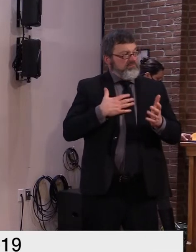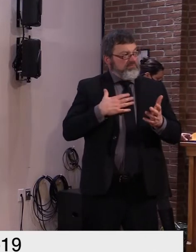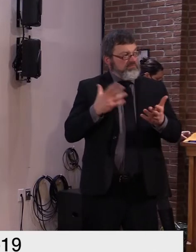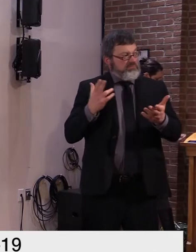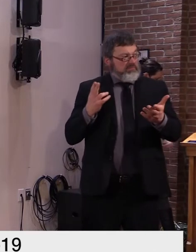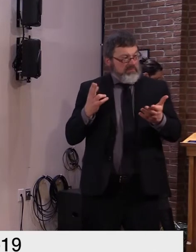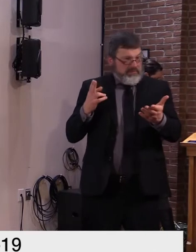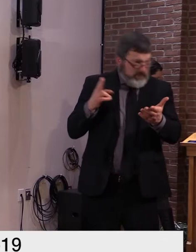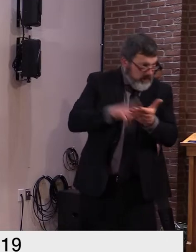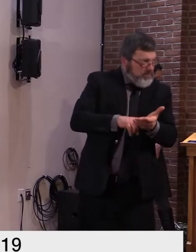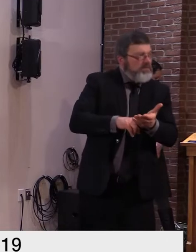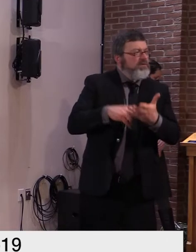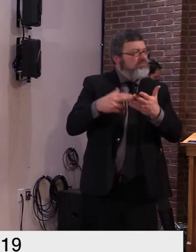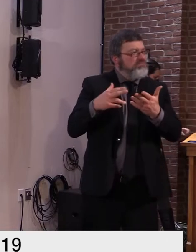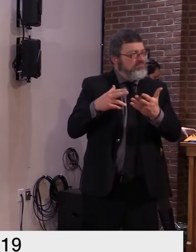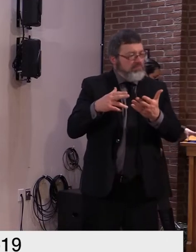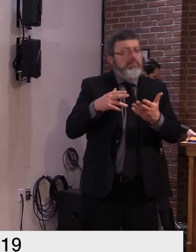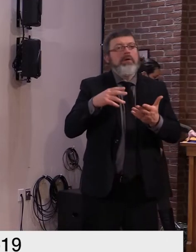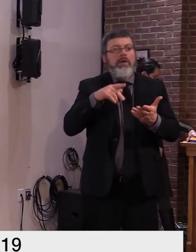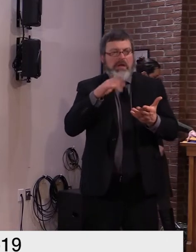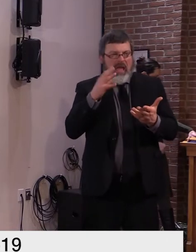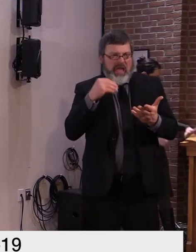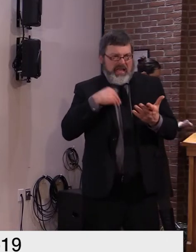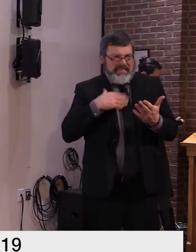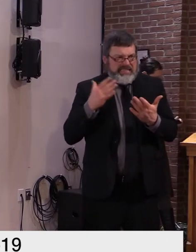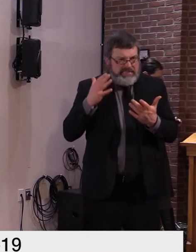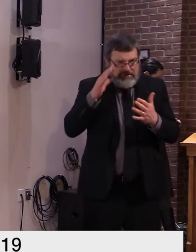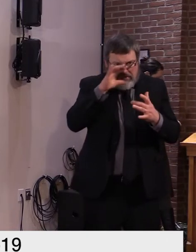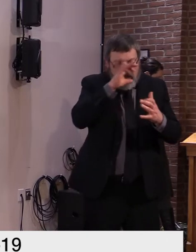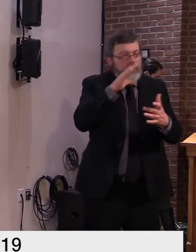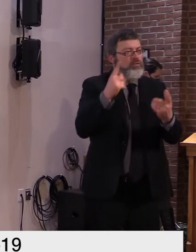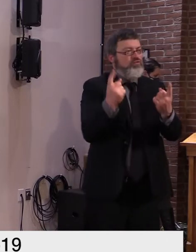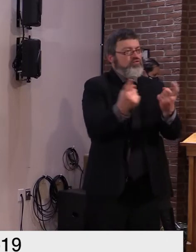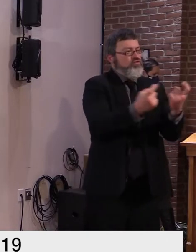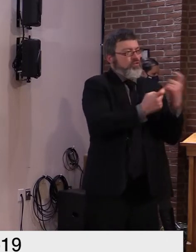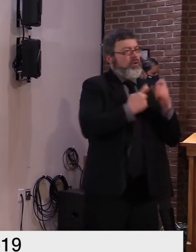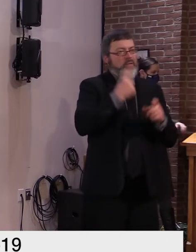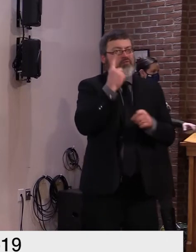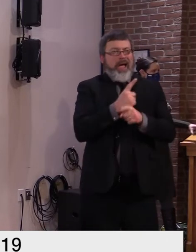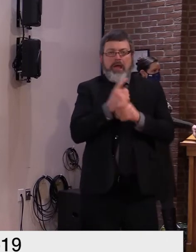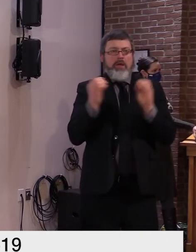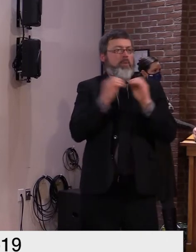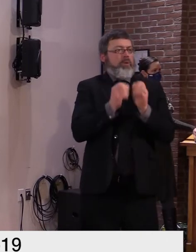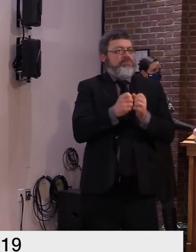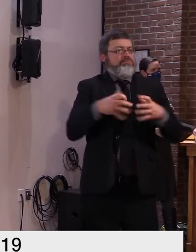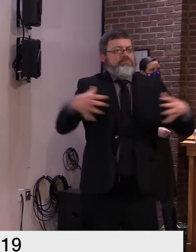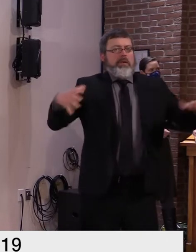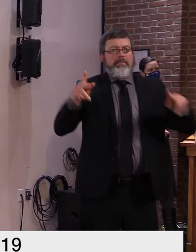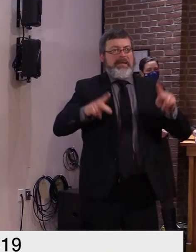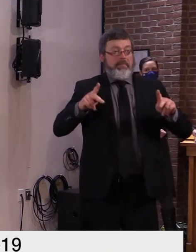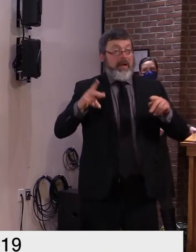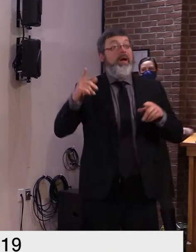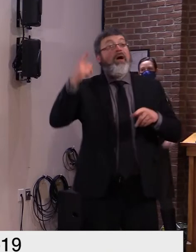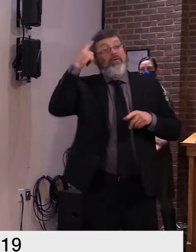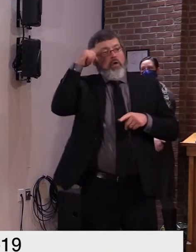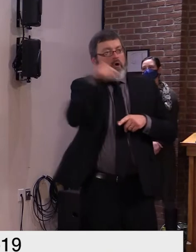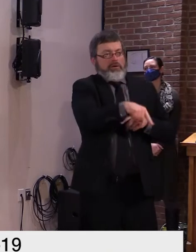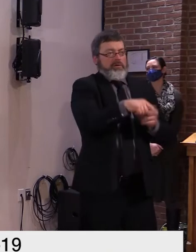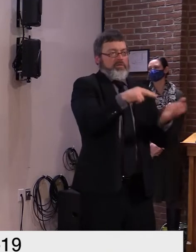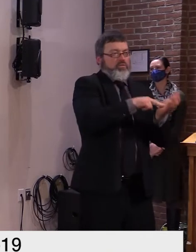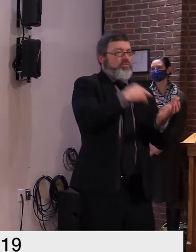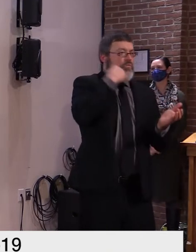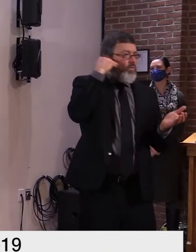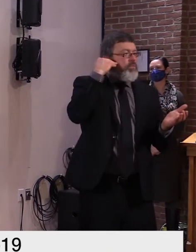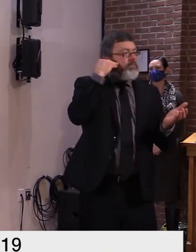increasing need tlc is a vermont owned company operated by nurses who care about fellow